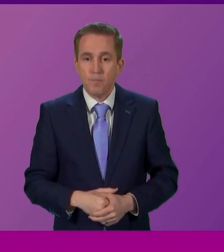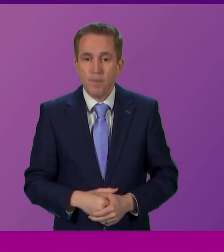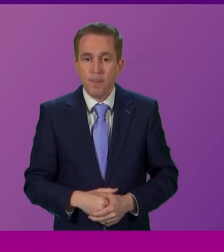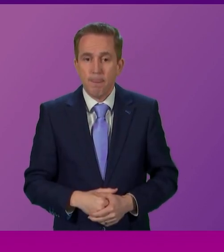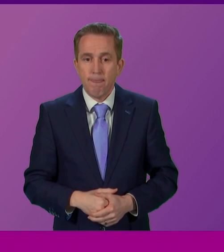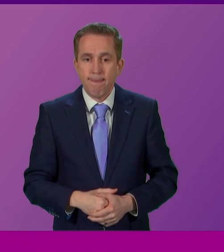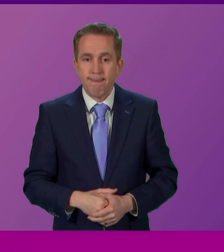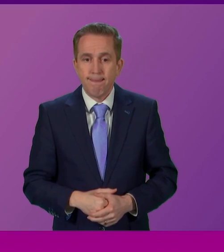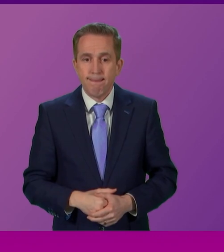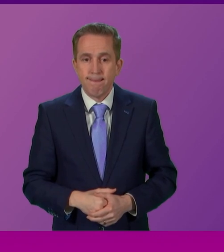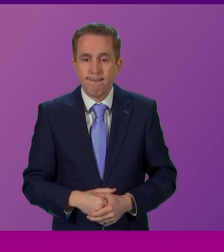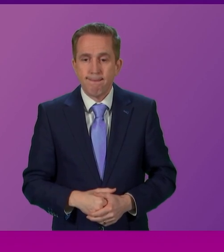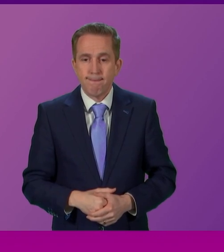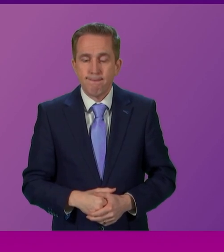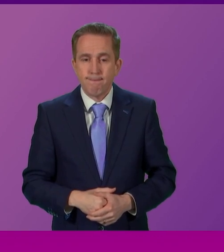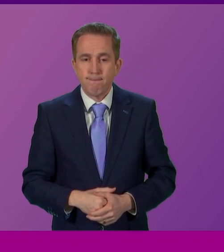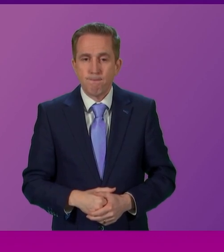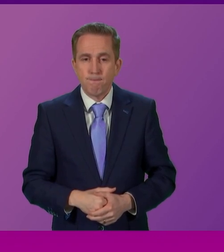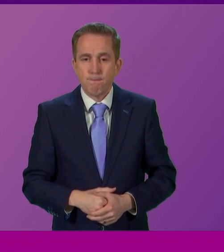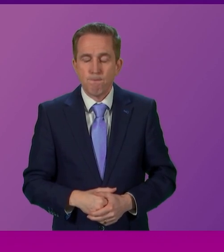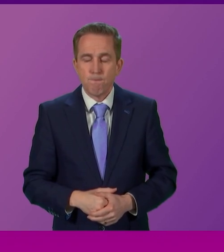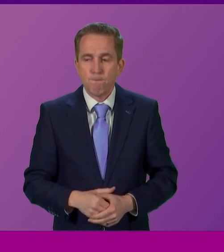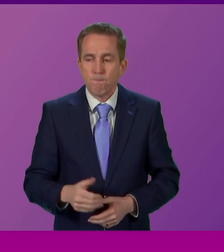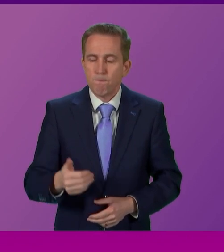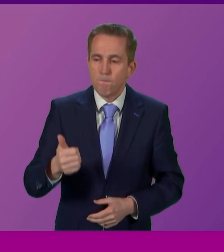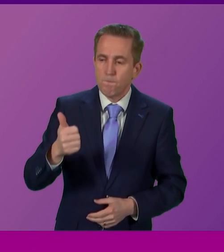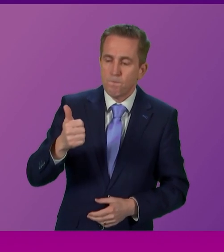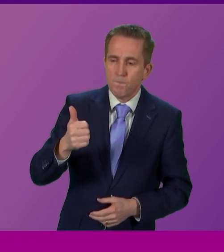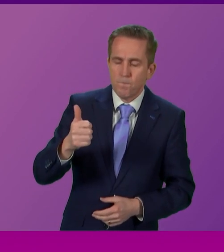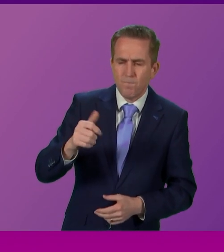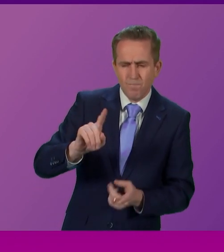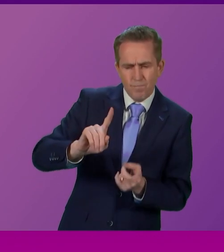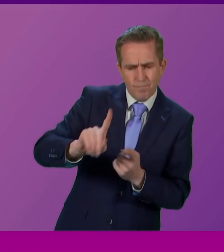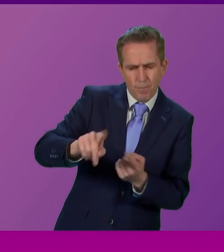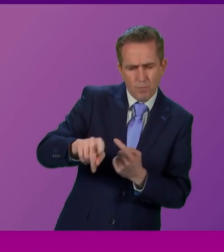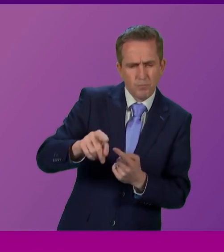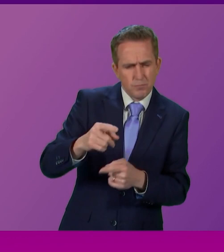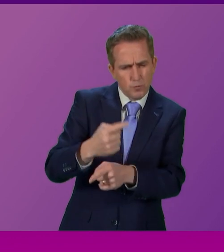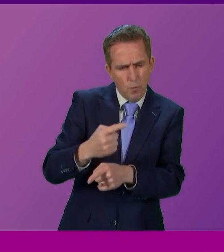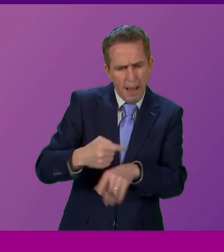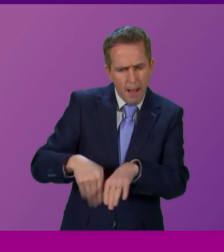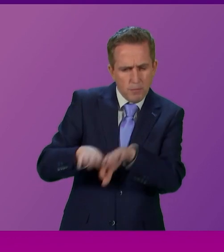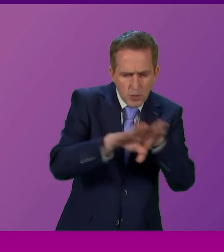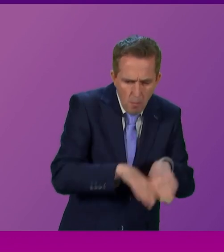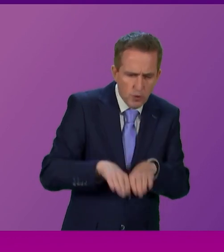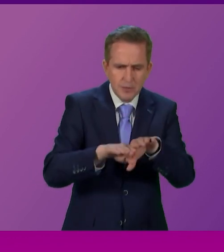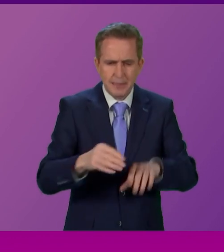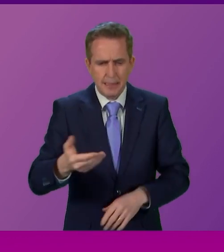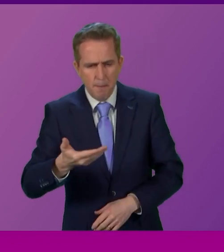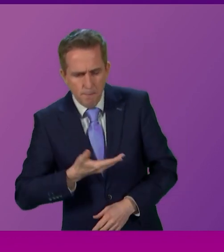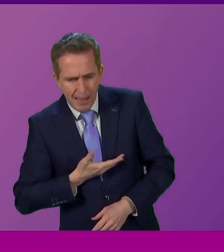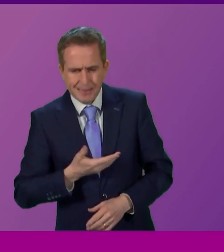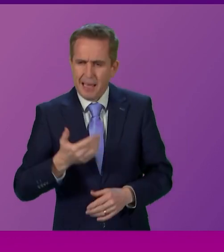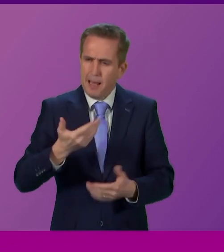Stephanie Callaghan. I thank the member for taking the intervention. He has mentioned democracy mandates will of the people.